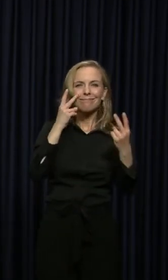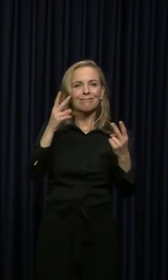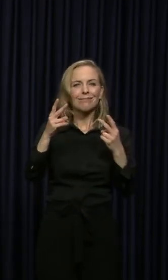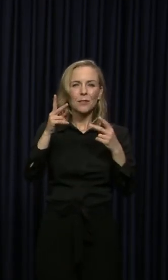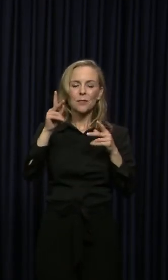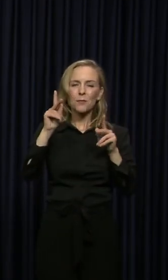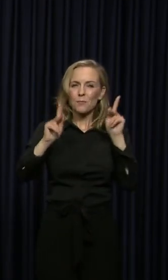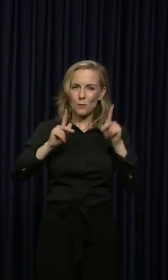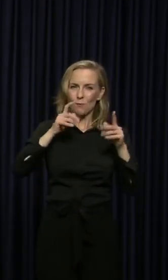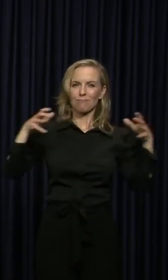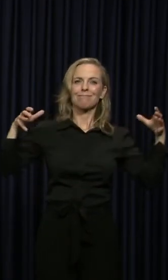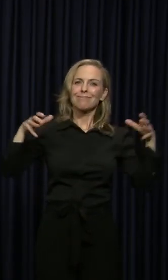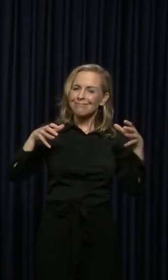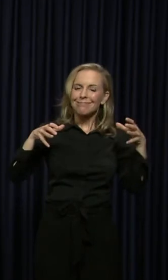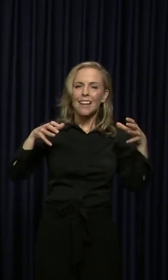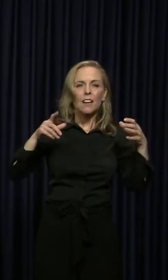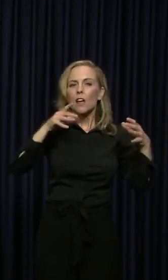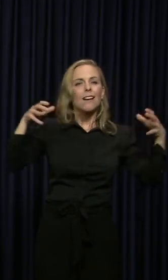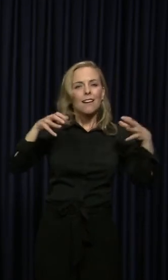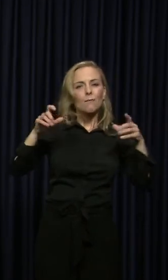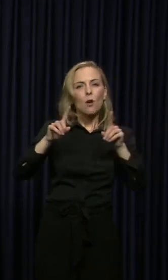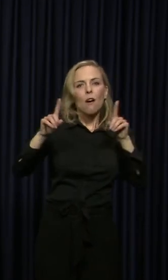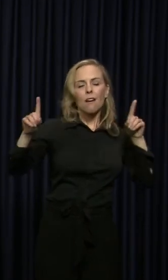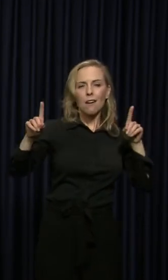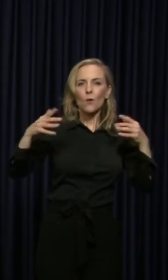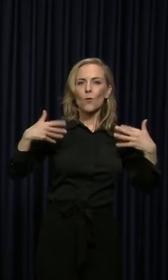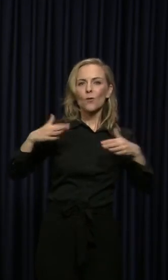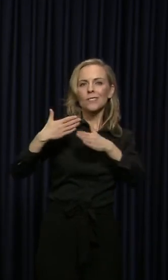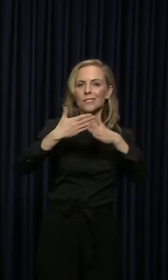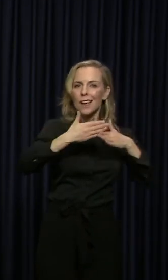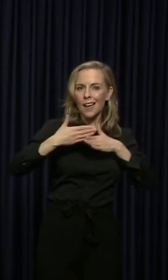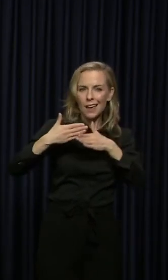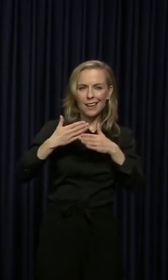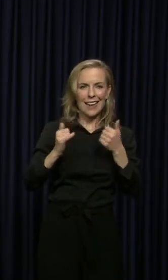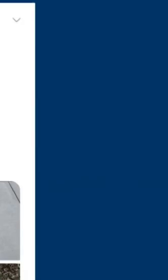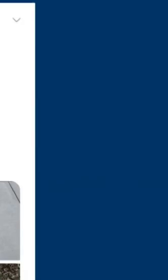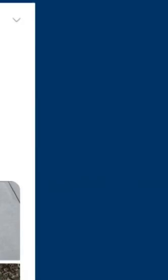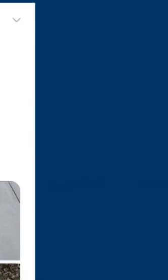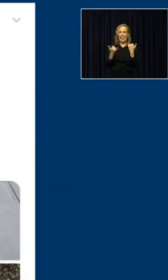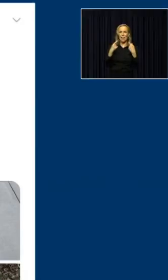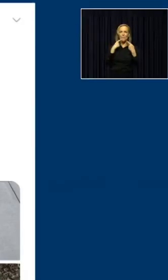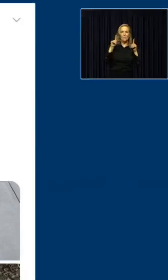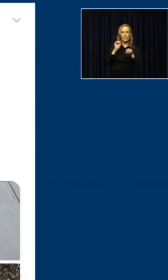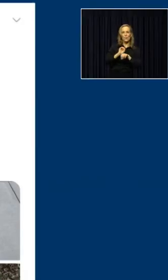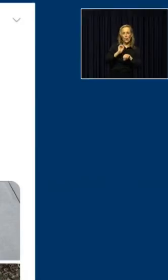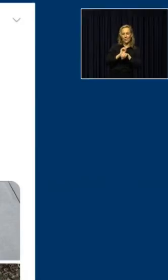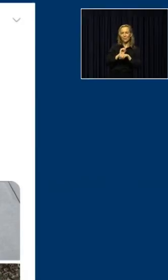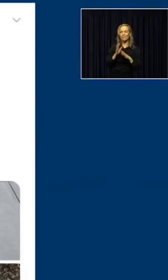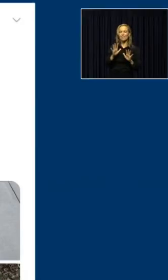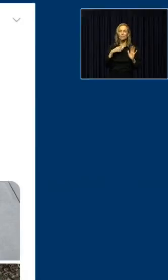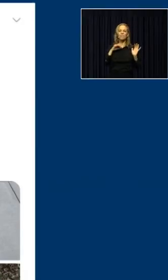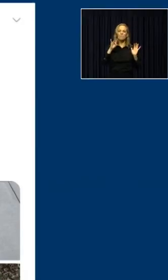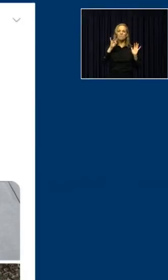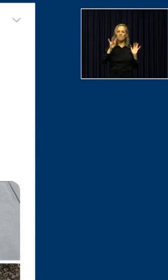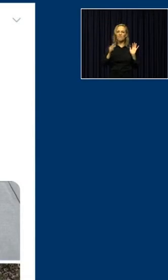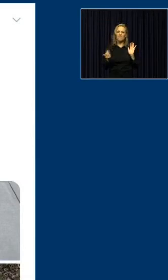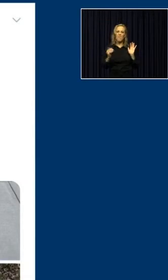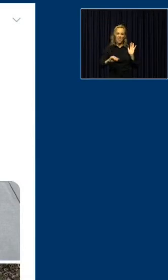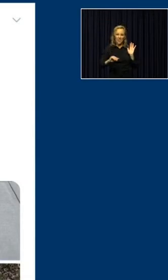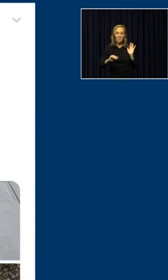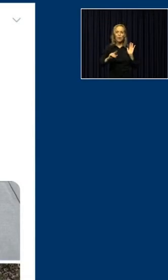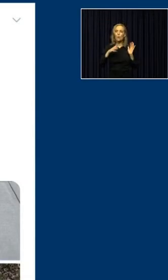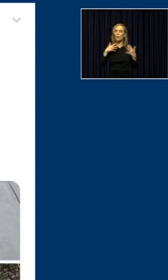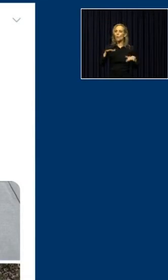normally do this at the top of the hour, but our technology is now working. Um, I wanted to just again go through some